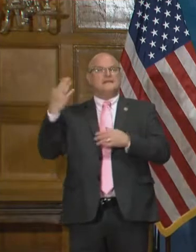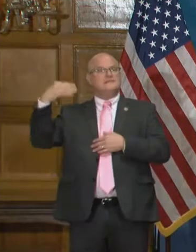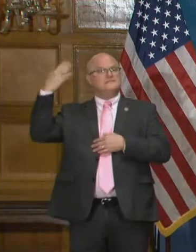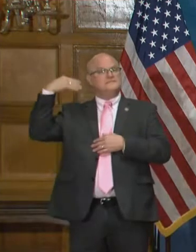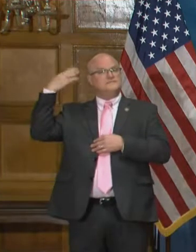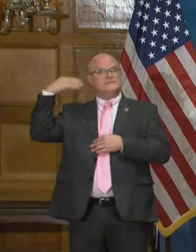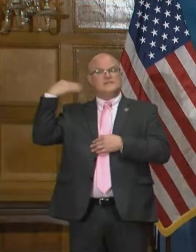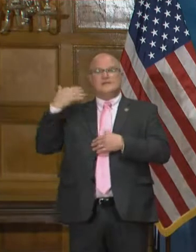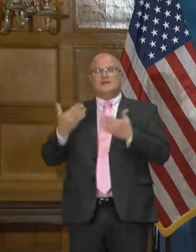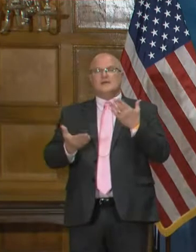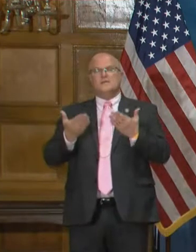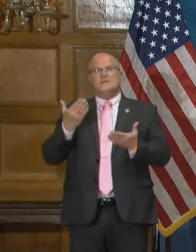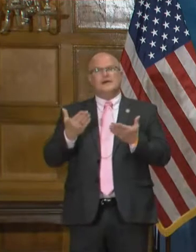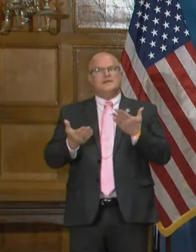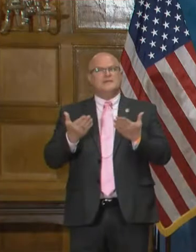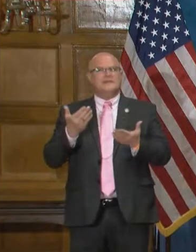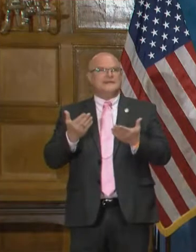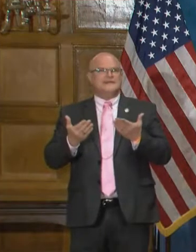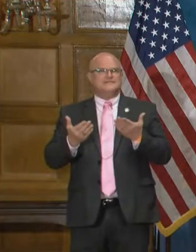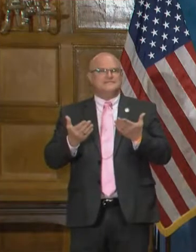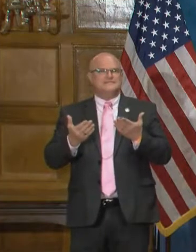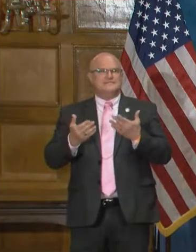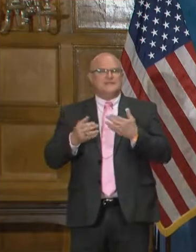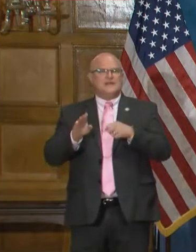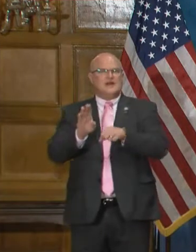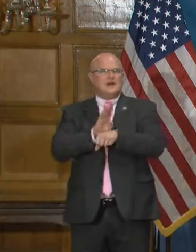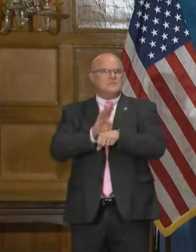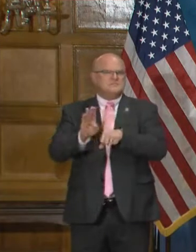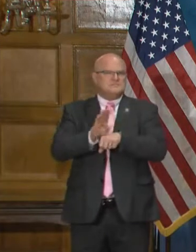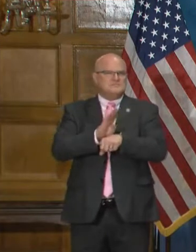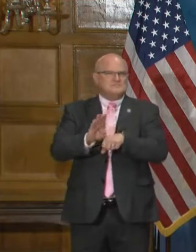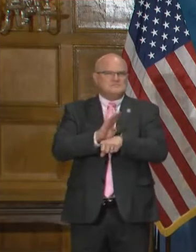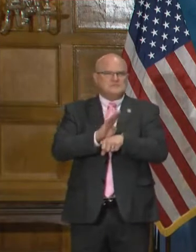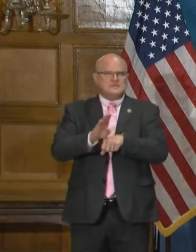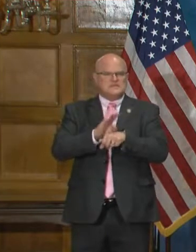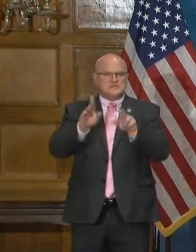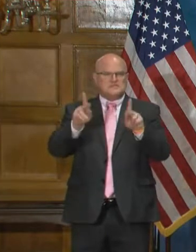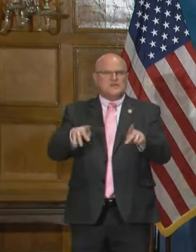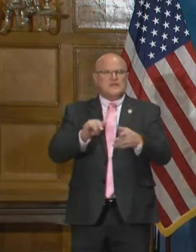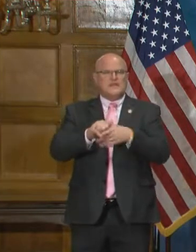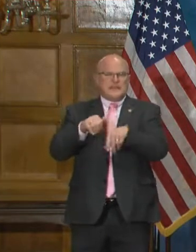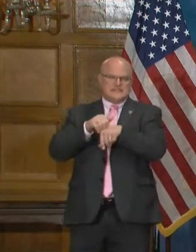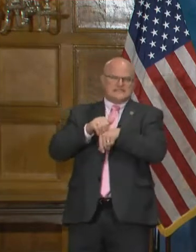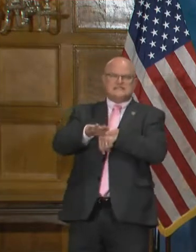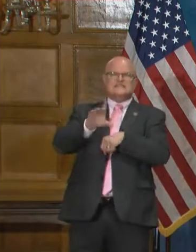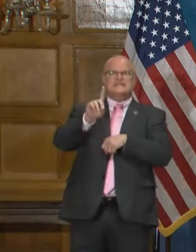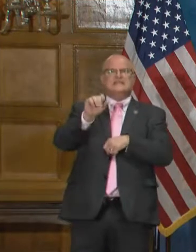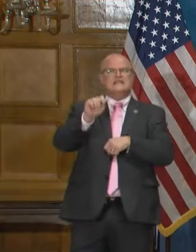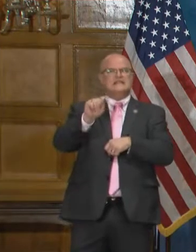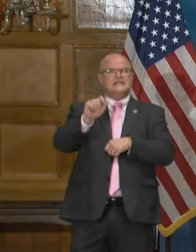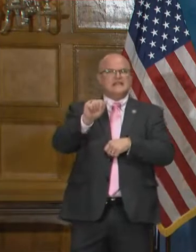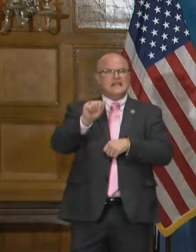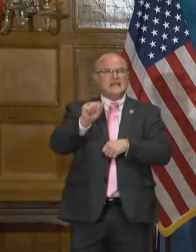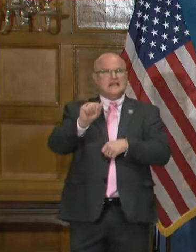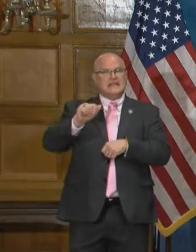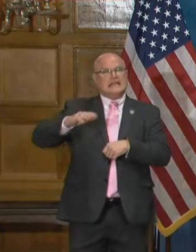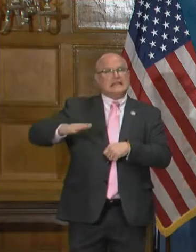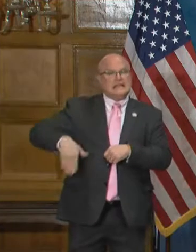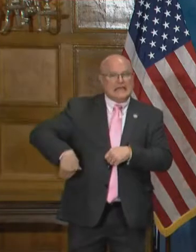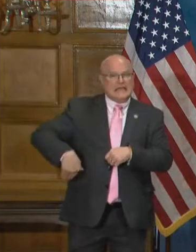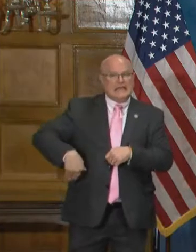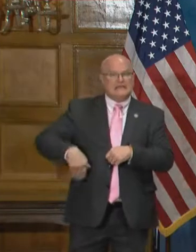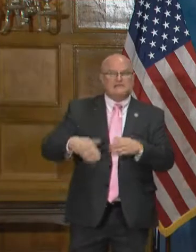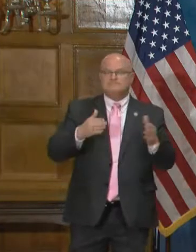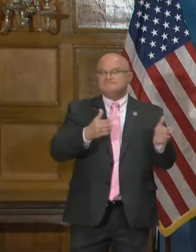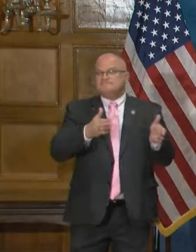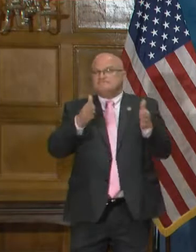past, it might be a commercial, uh, provider that sends in the data late. It